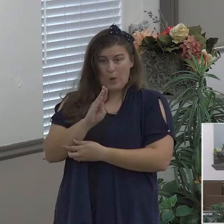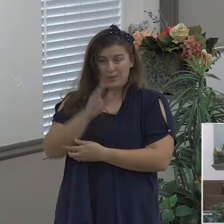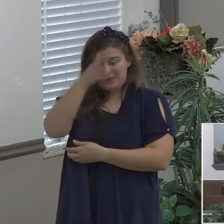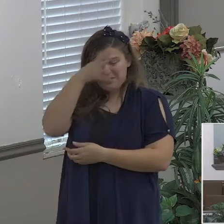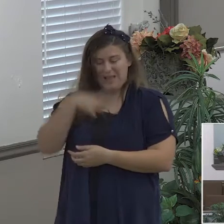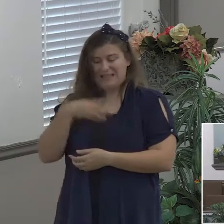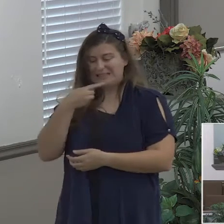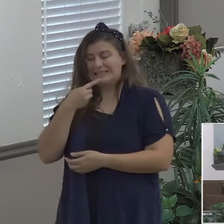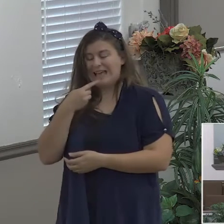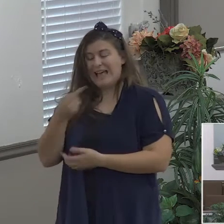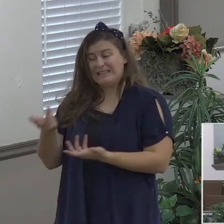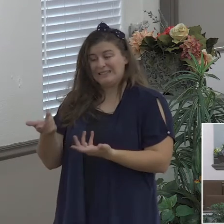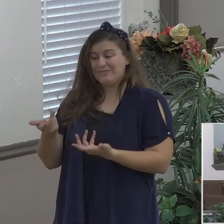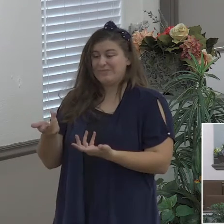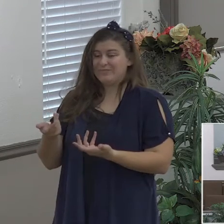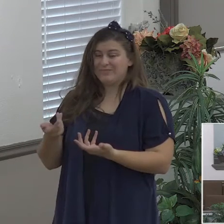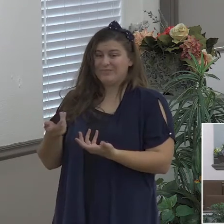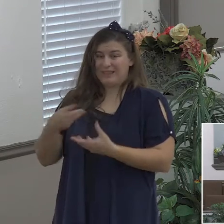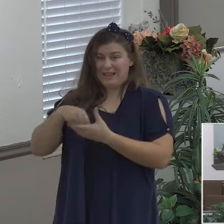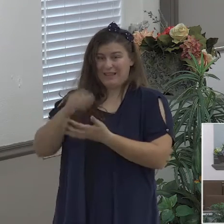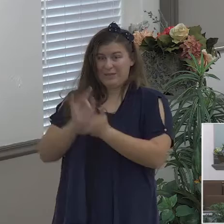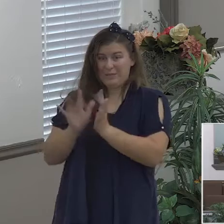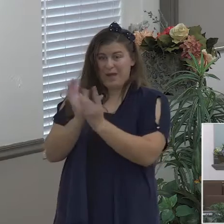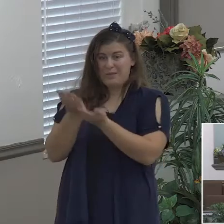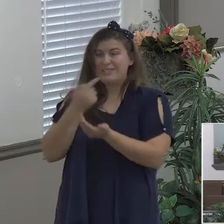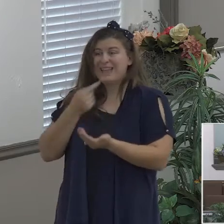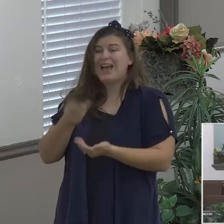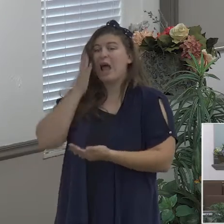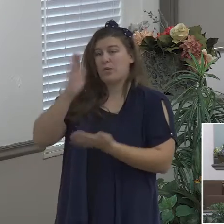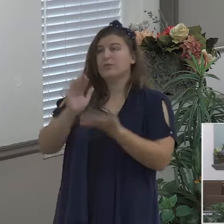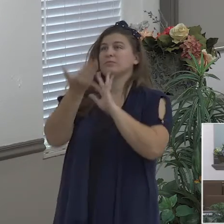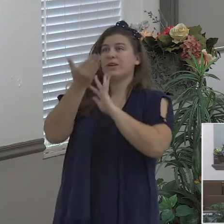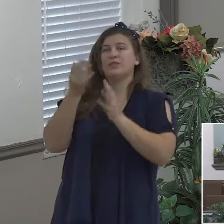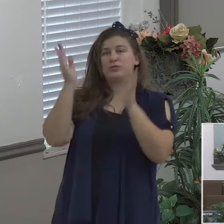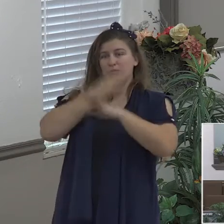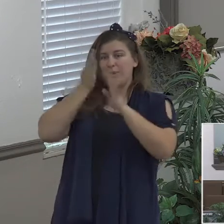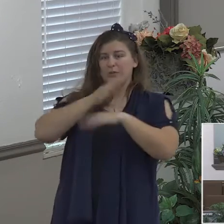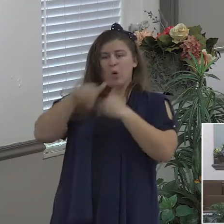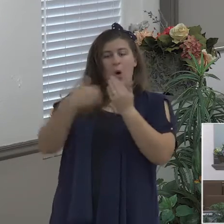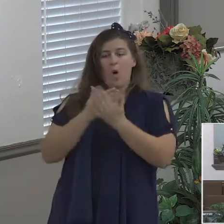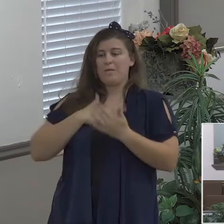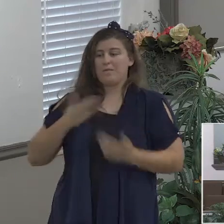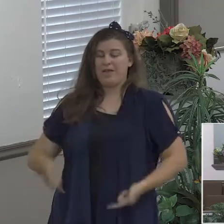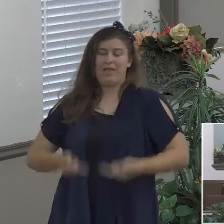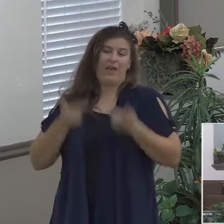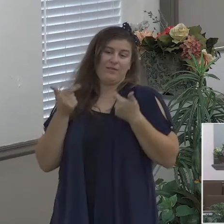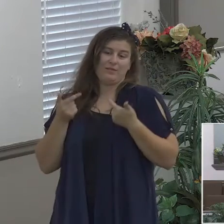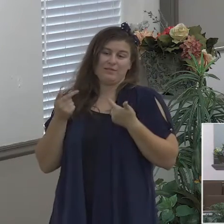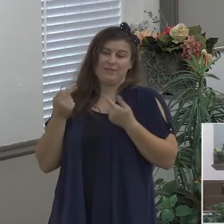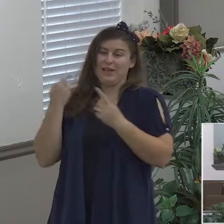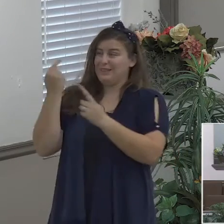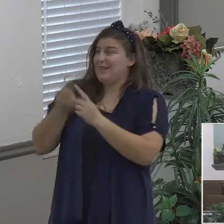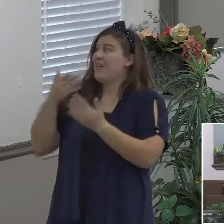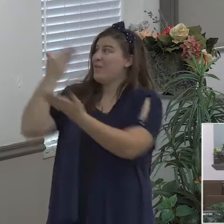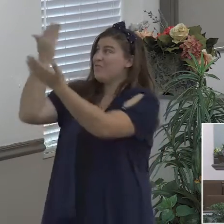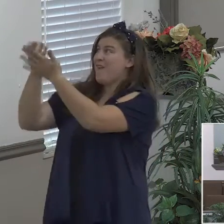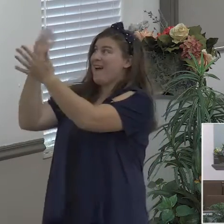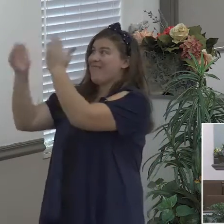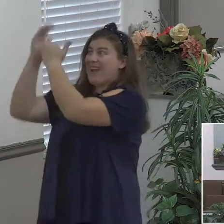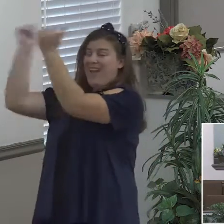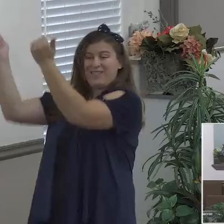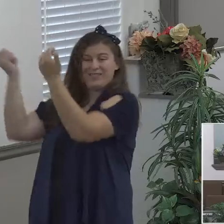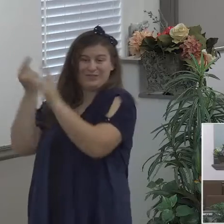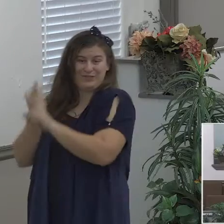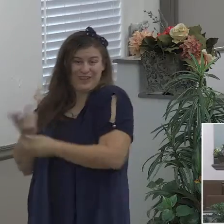all of our life until Jesus takes us home in fact I've often thought that you know if